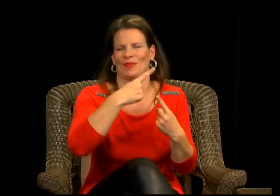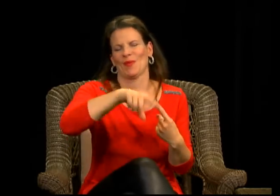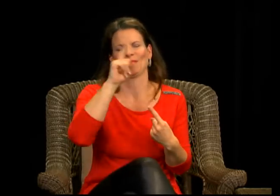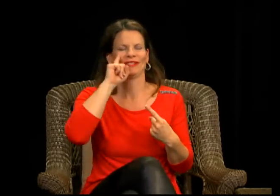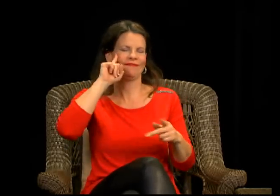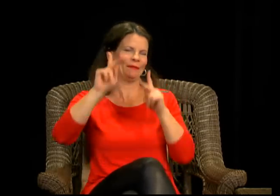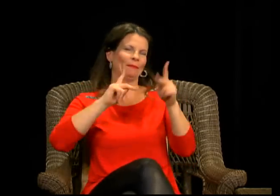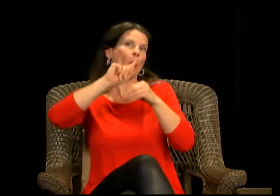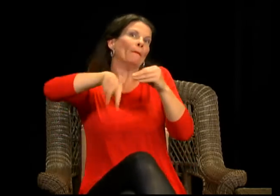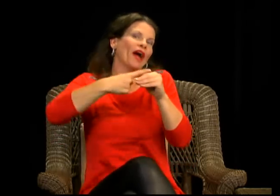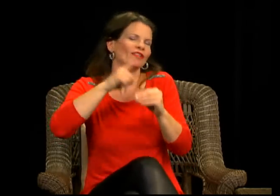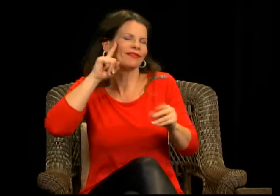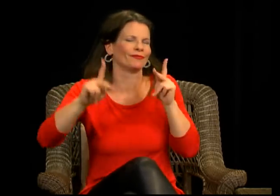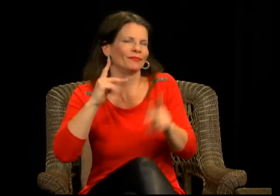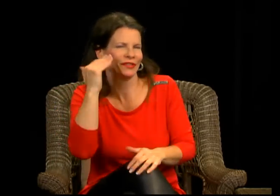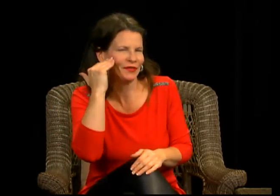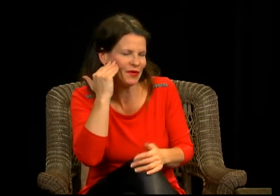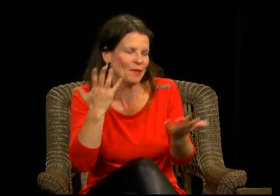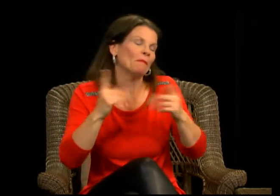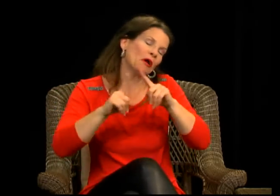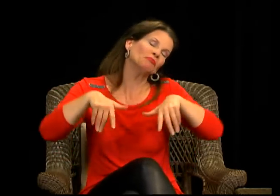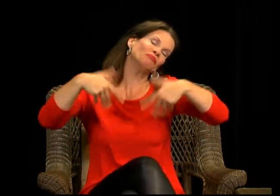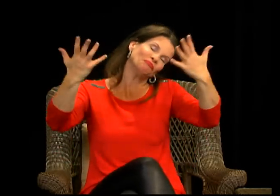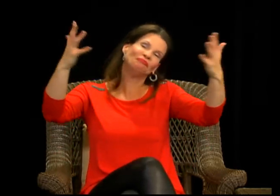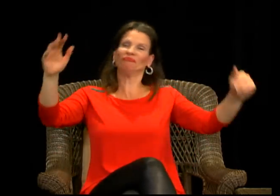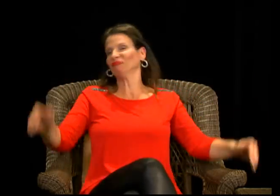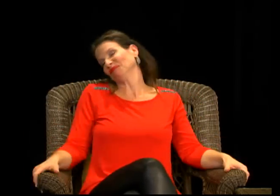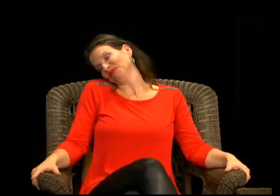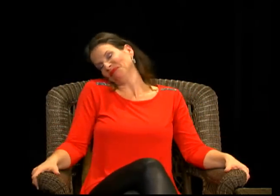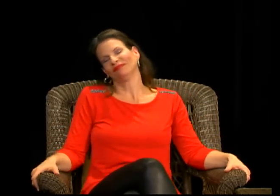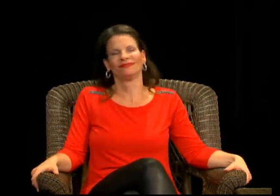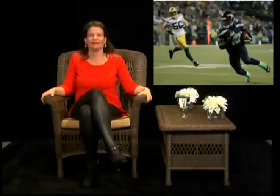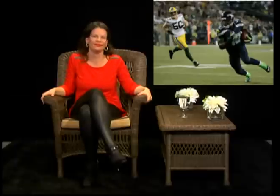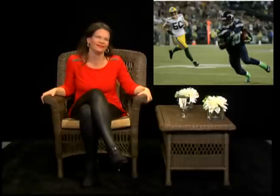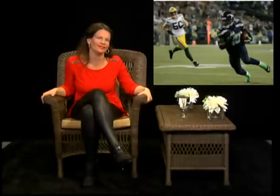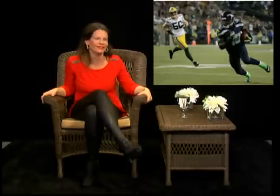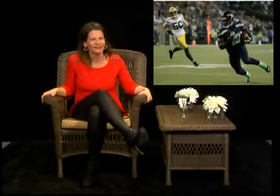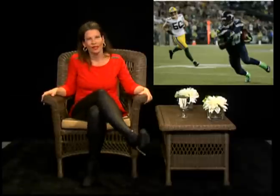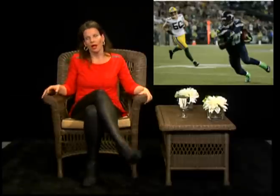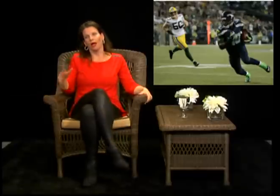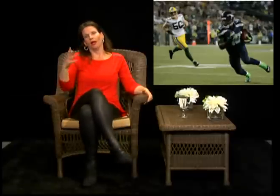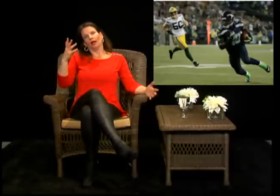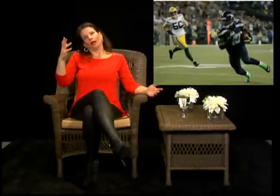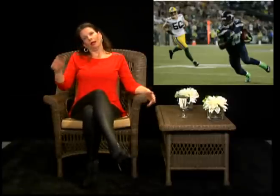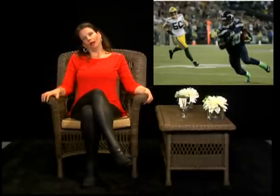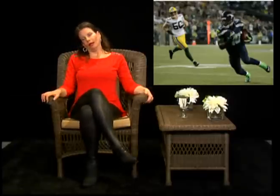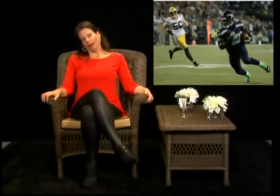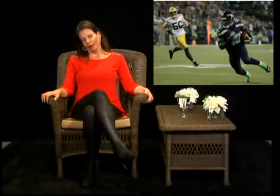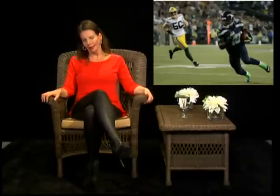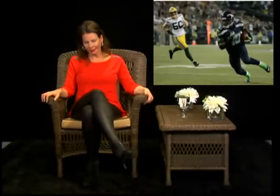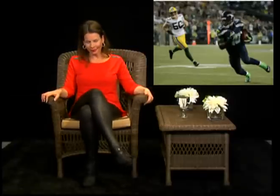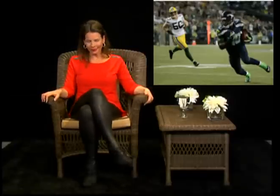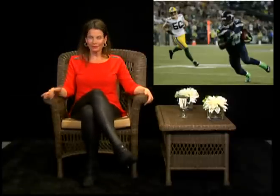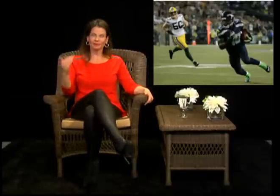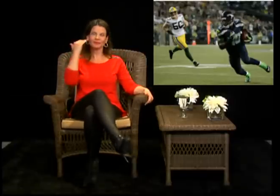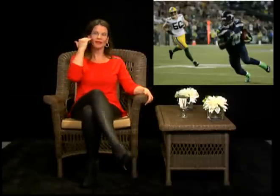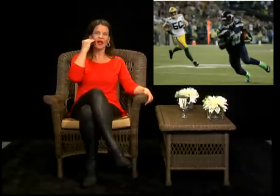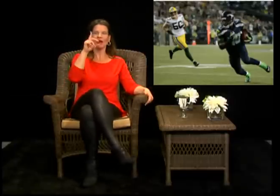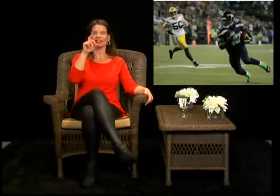think it needs to be explained a little bit more so people are aware, but here it is. That's, what I was disappointed with. All right. On to the next